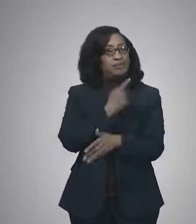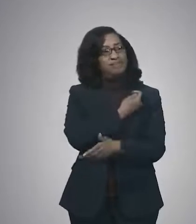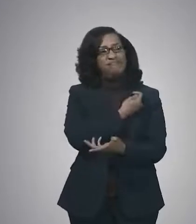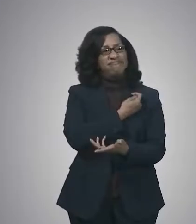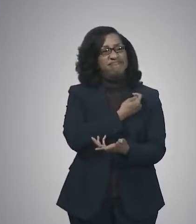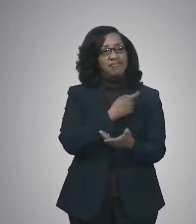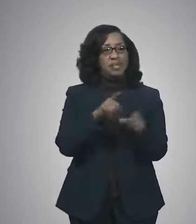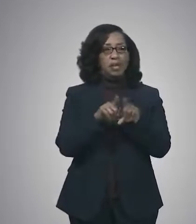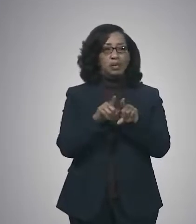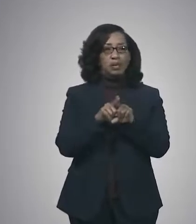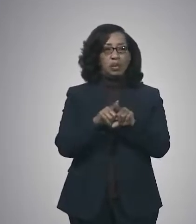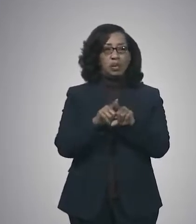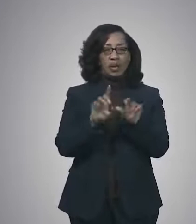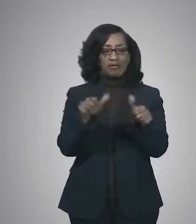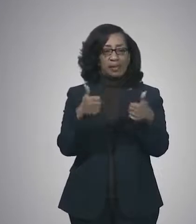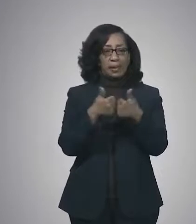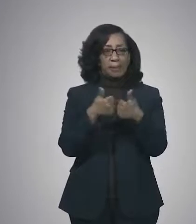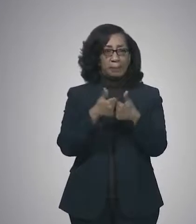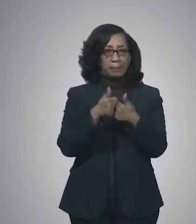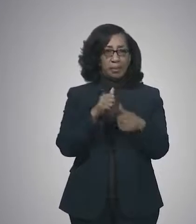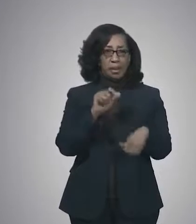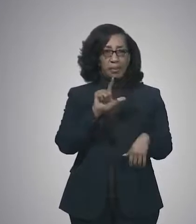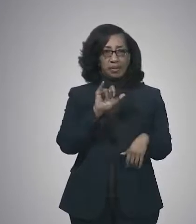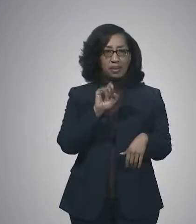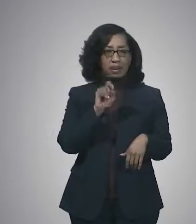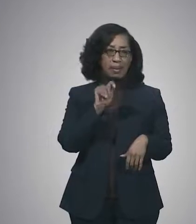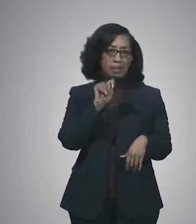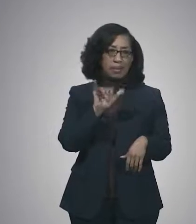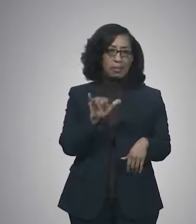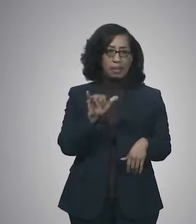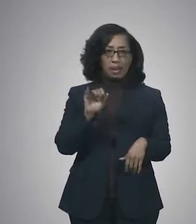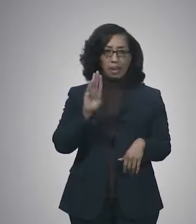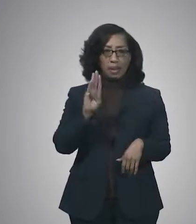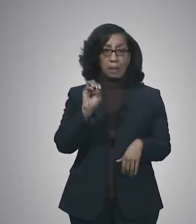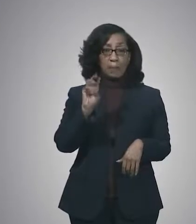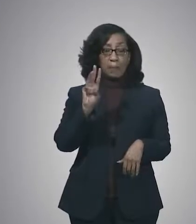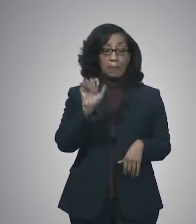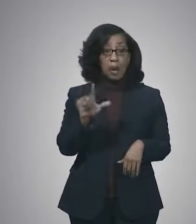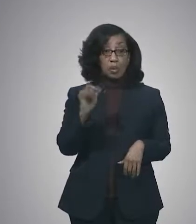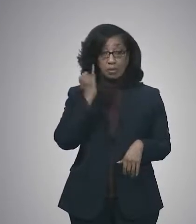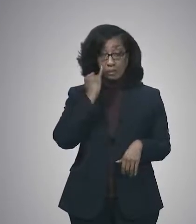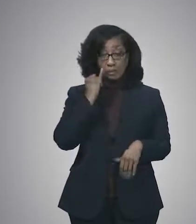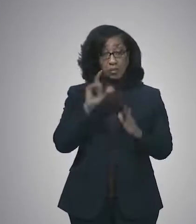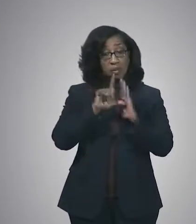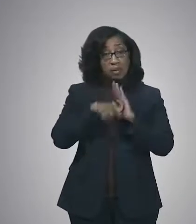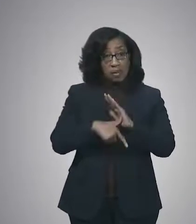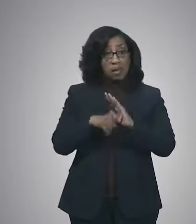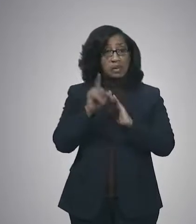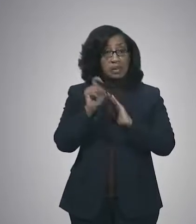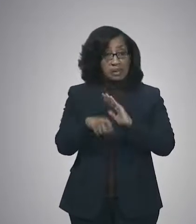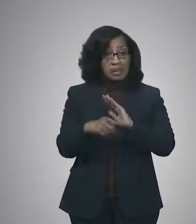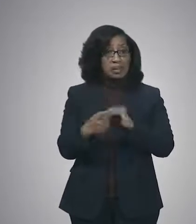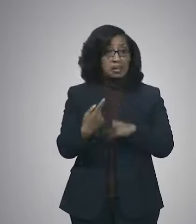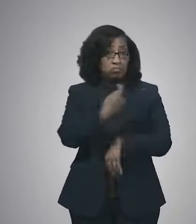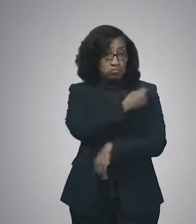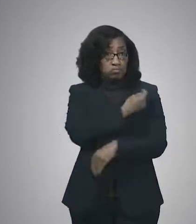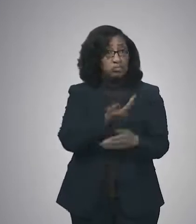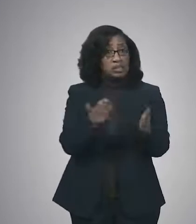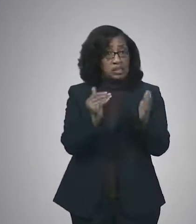rest assured that should the demand peak and should there be more need to do that, we'll open the doors again